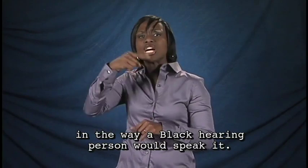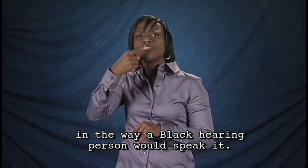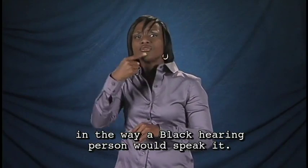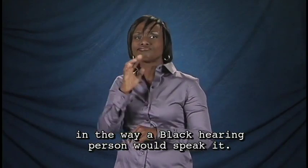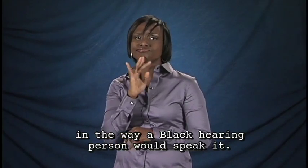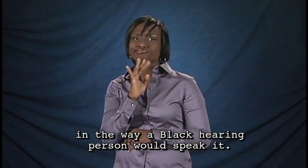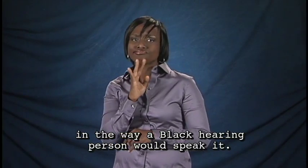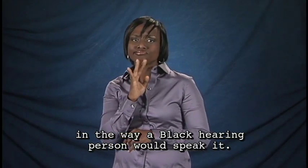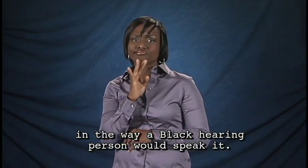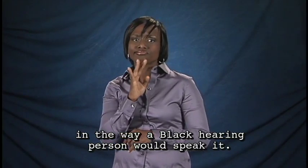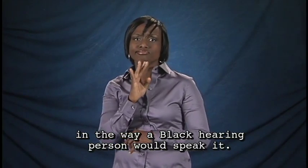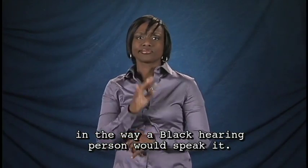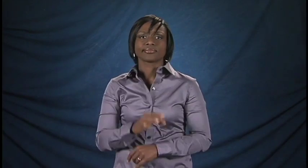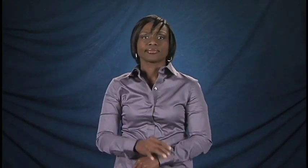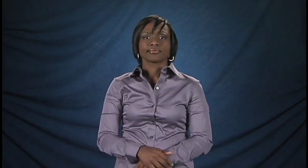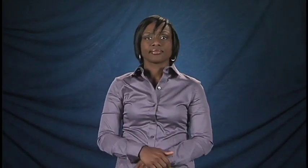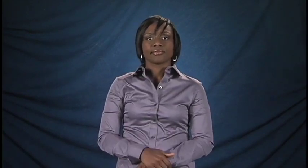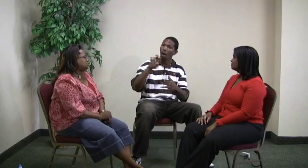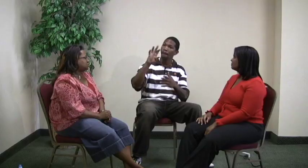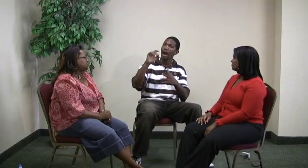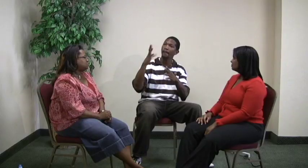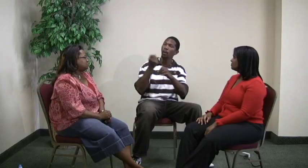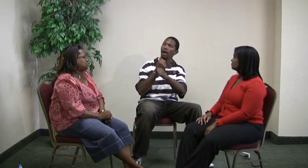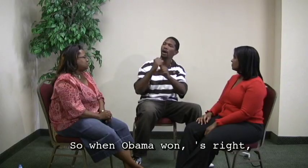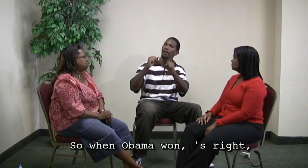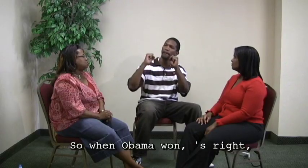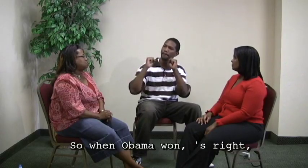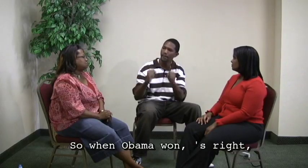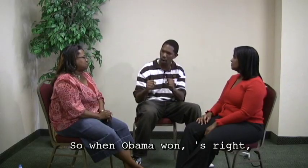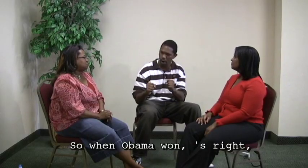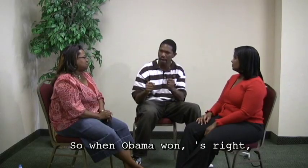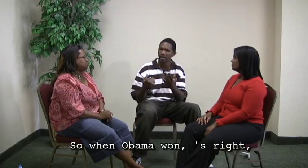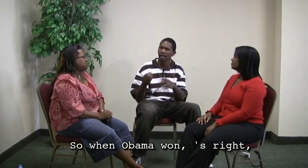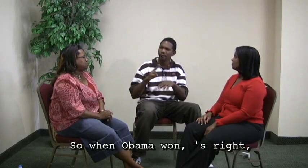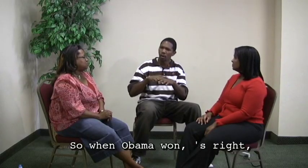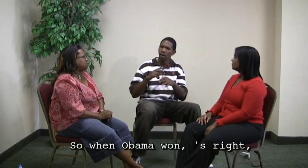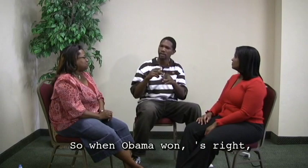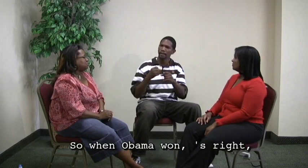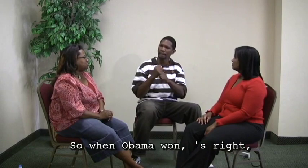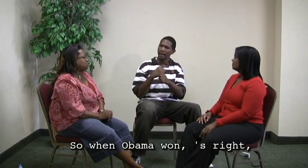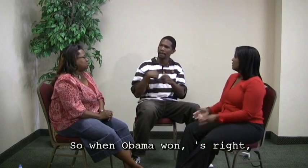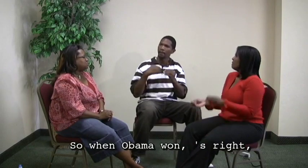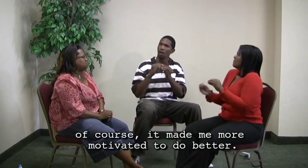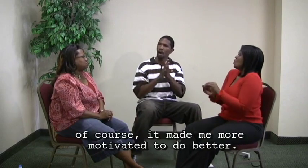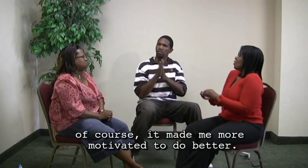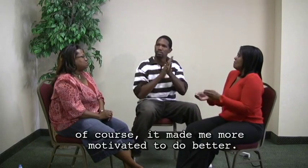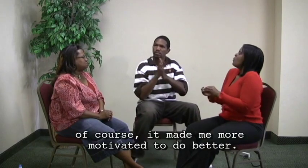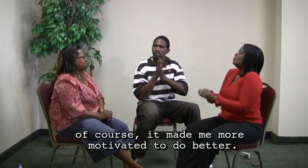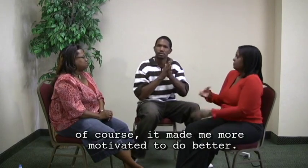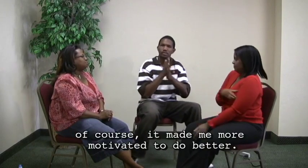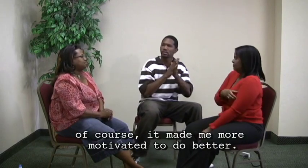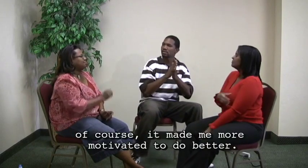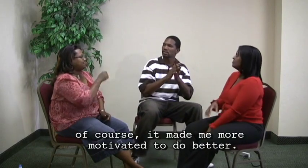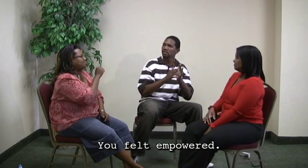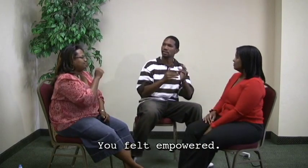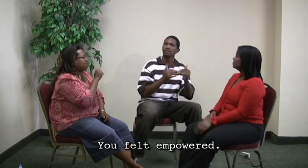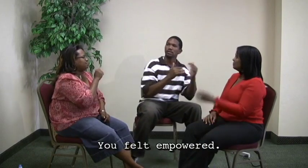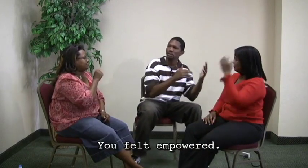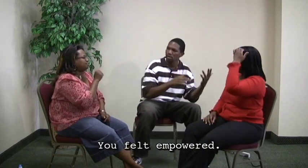-earing person would speak it. So when Obama won this, right, of course, it made me more motivated. You felt empowered. do